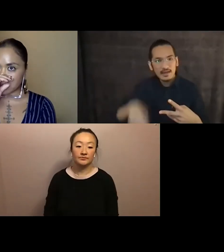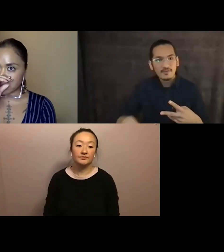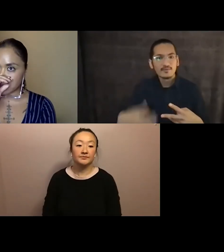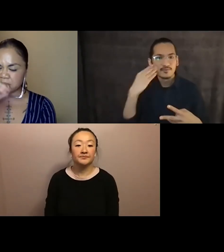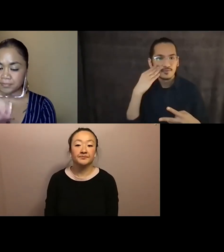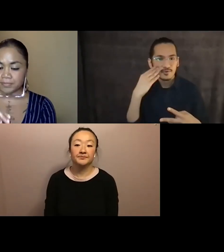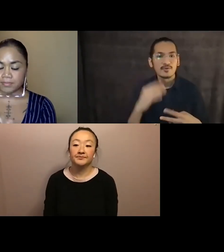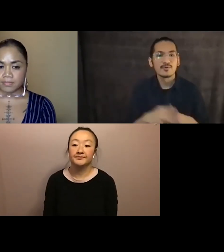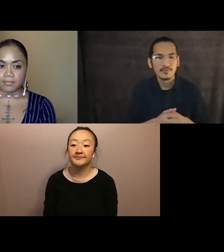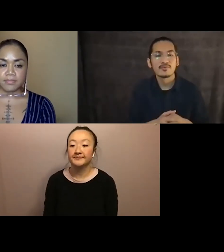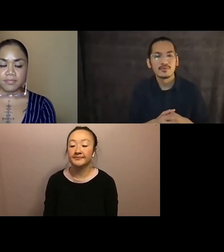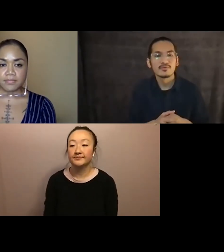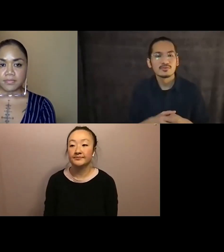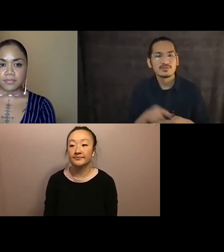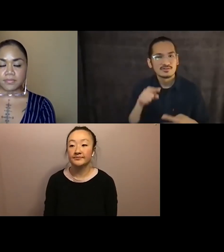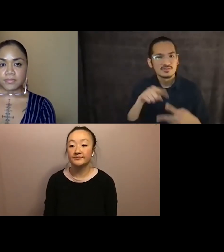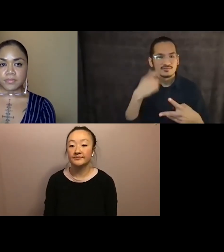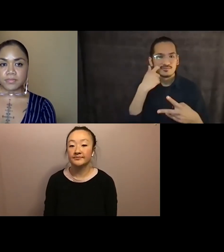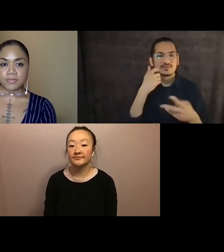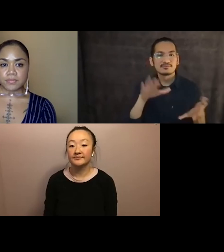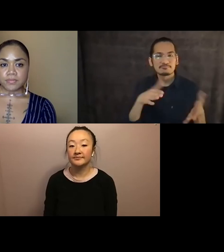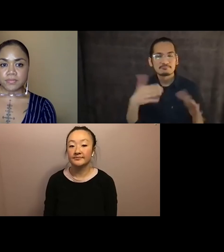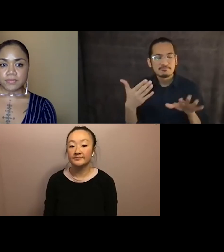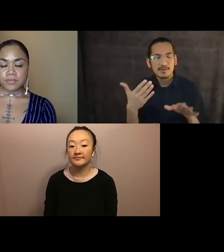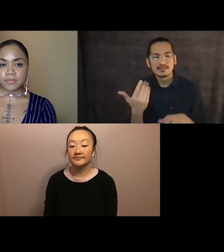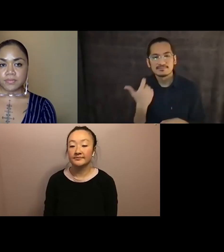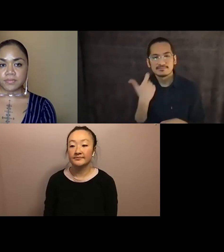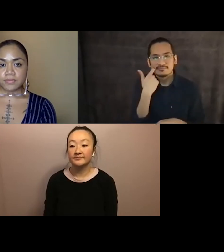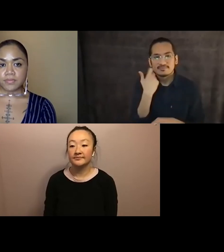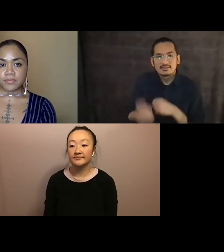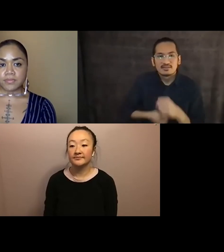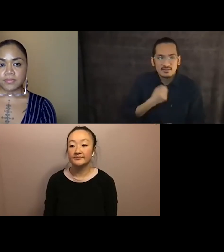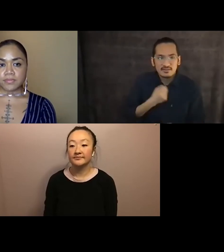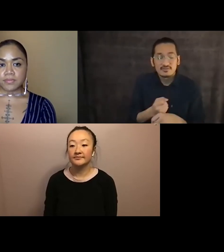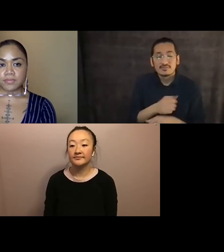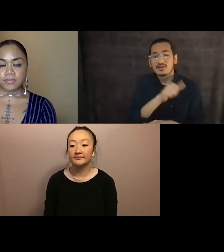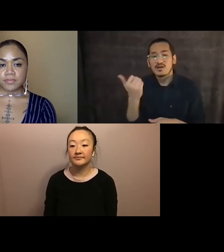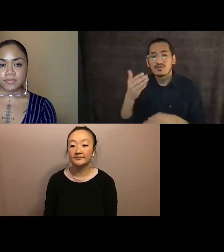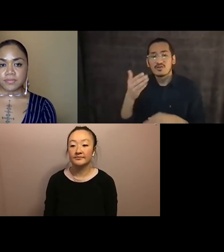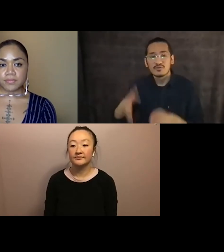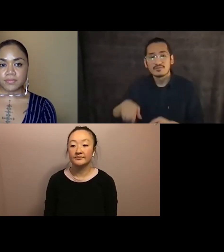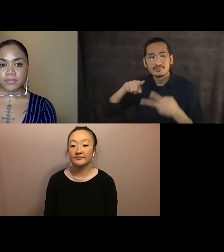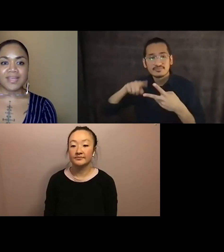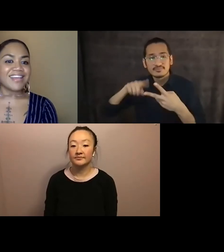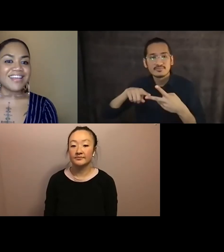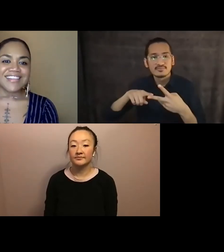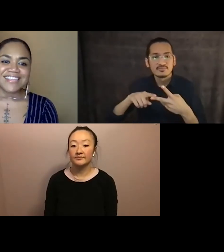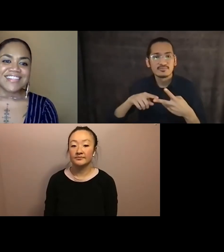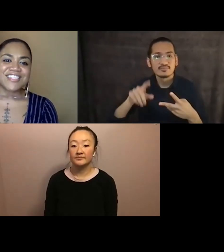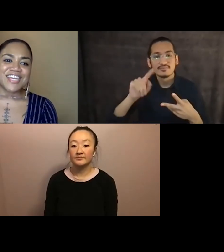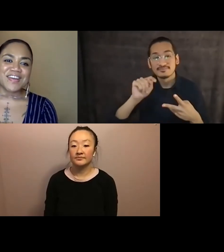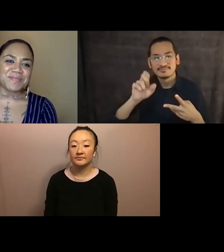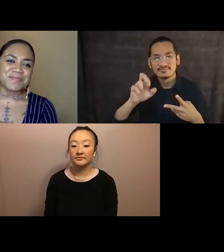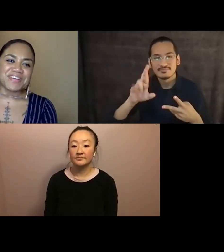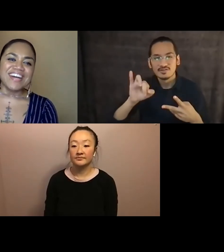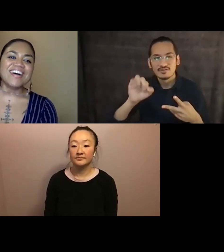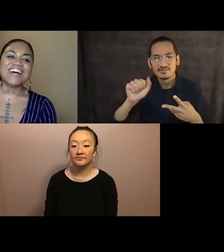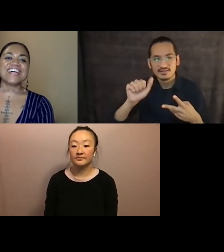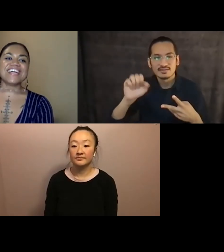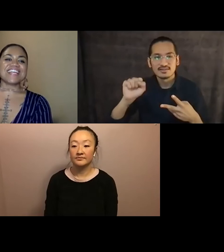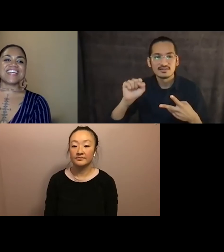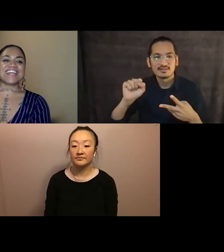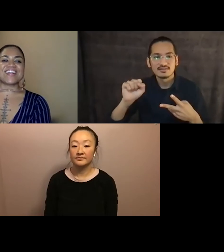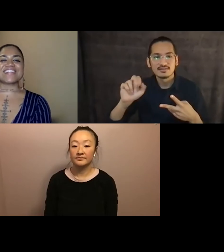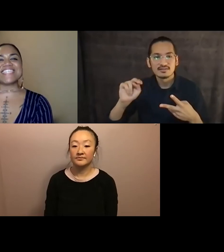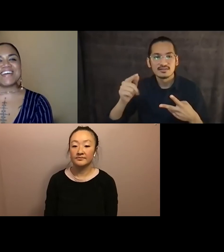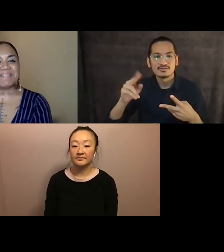um and so i just i just want to say her name and then and the other person is um teresia taiwa who i've been i know that's